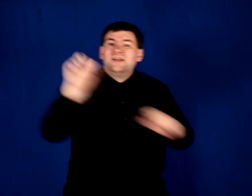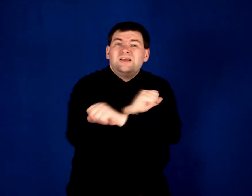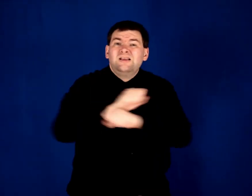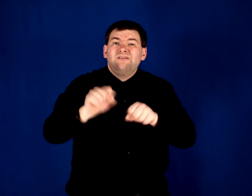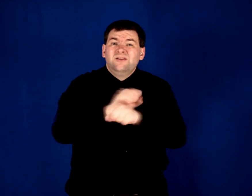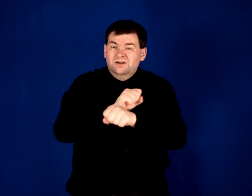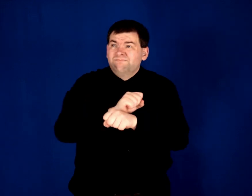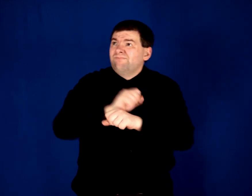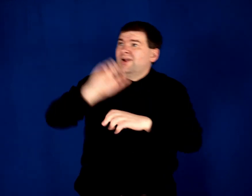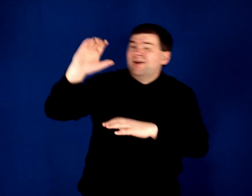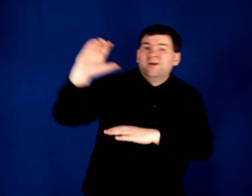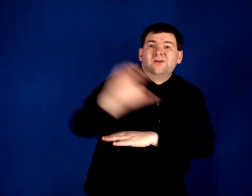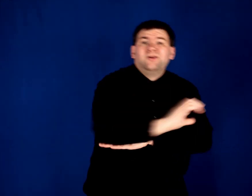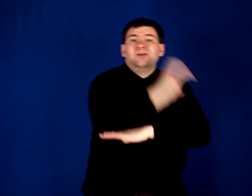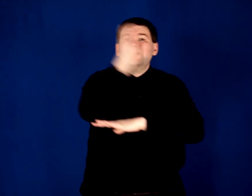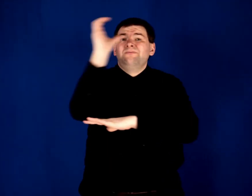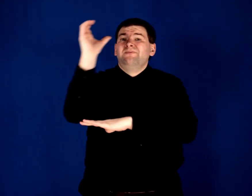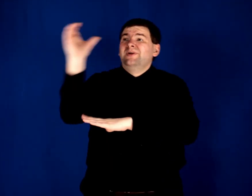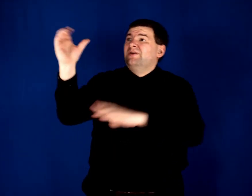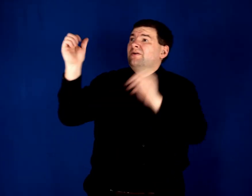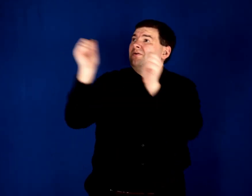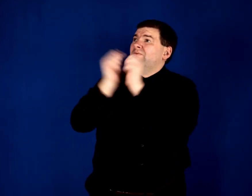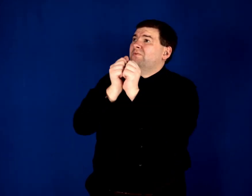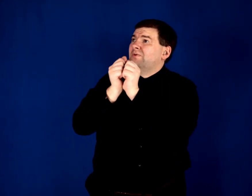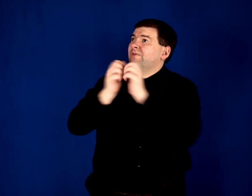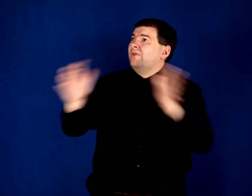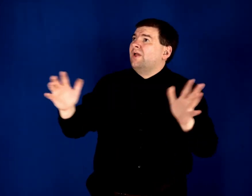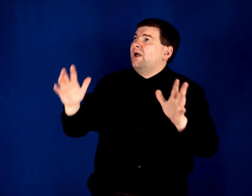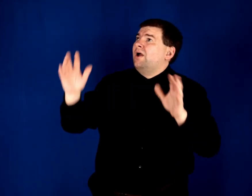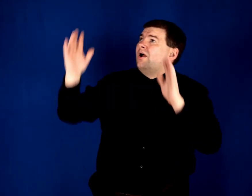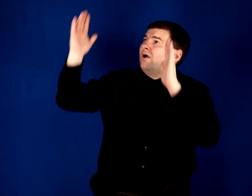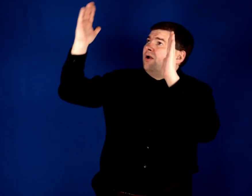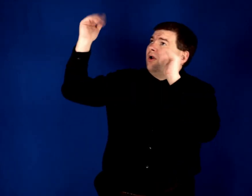ever Christmas without Christ